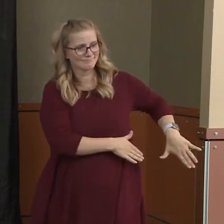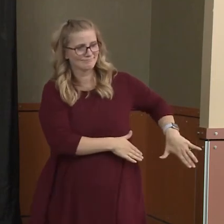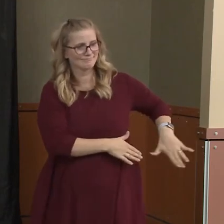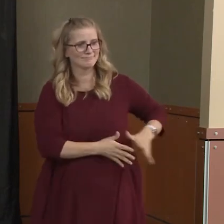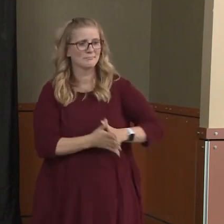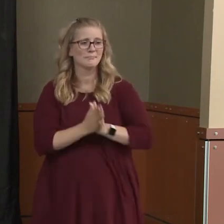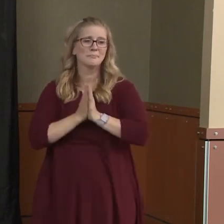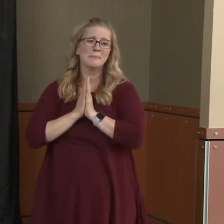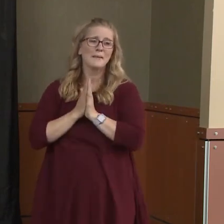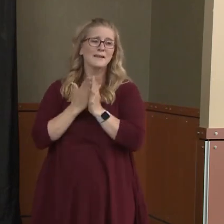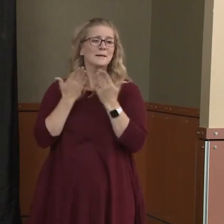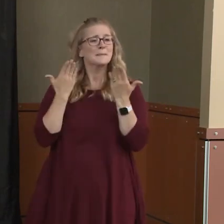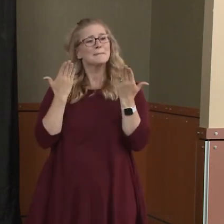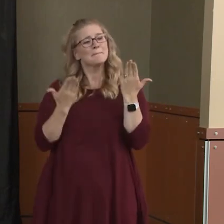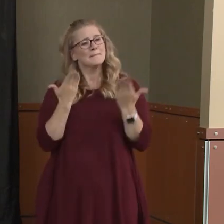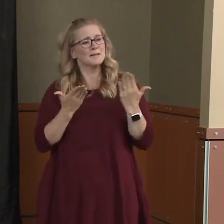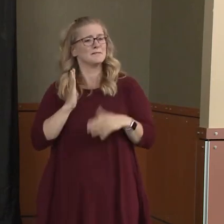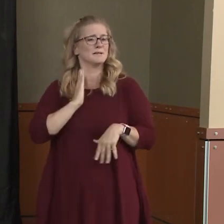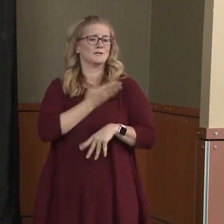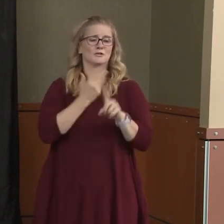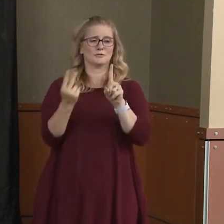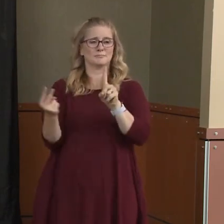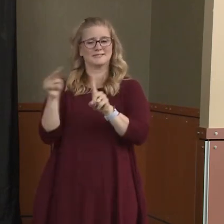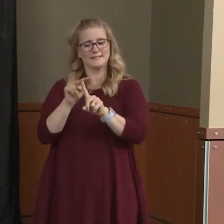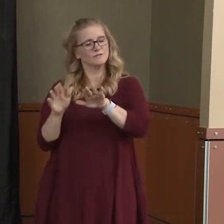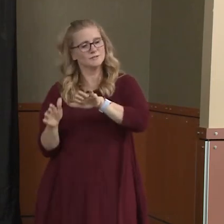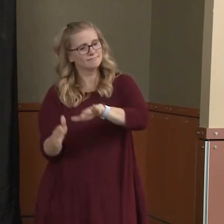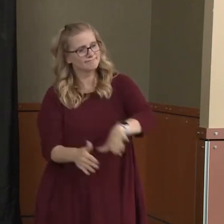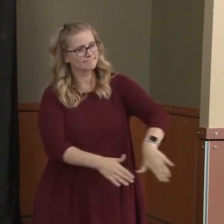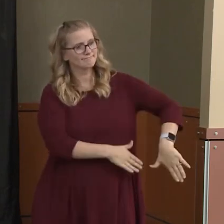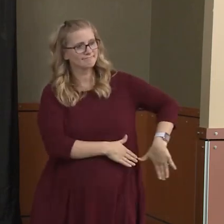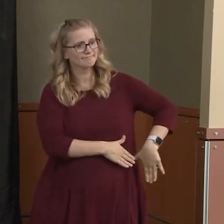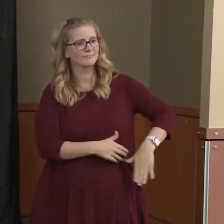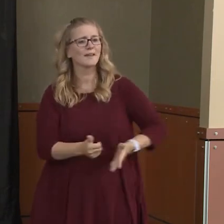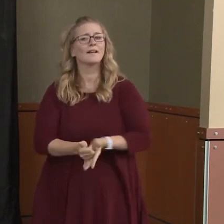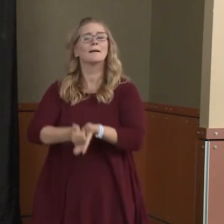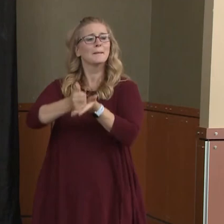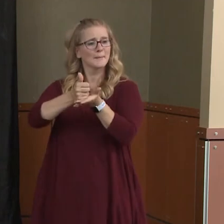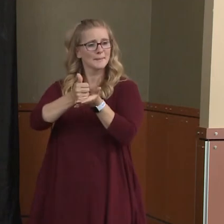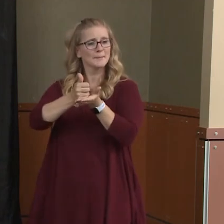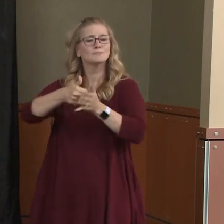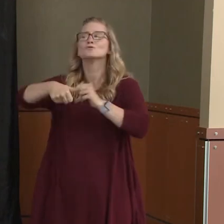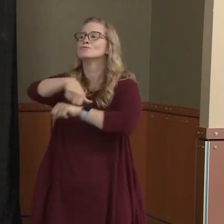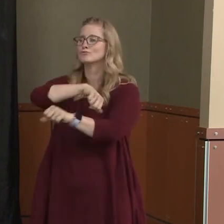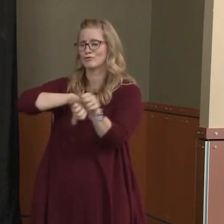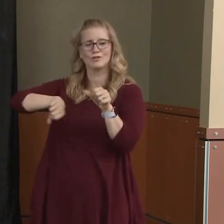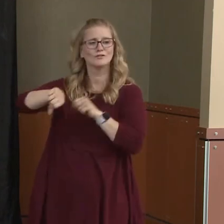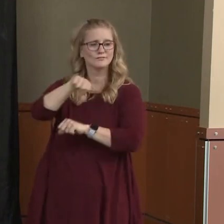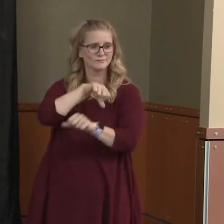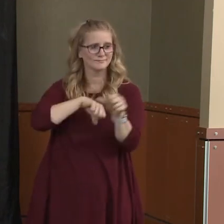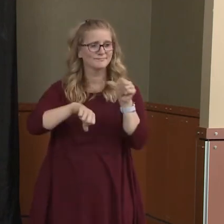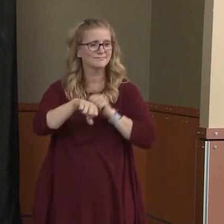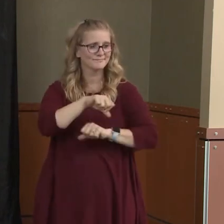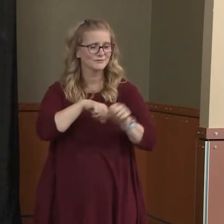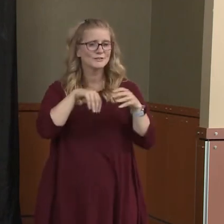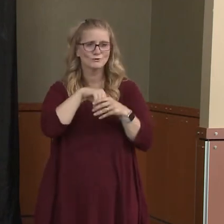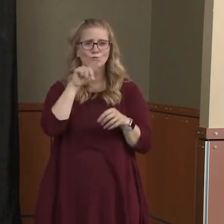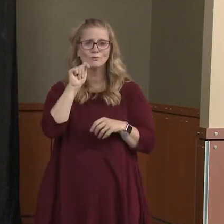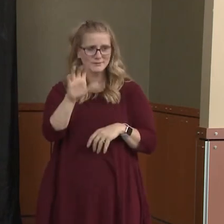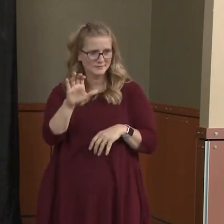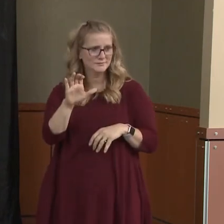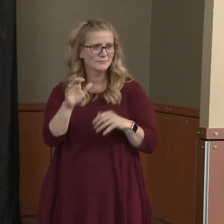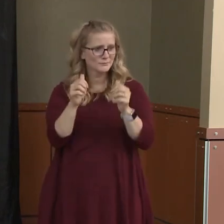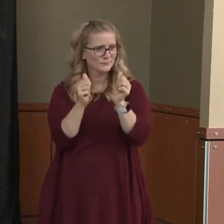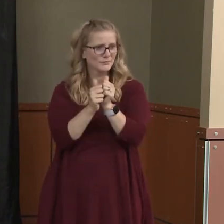the way we see them aside, so that we can help our fellow citizens in our great cities of the Tri-Cities. So with that,